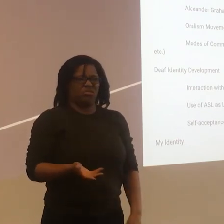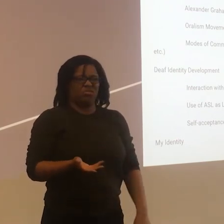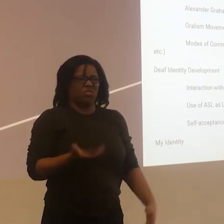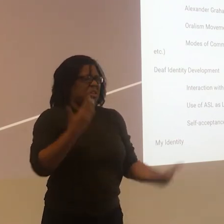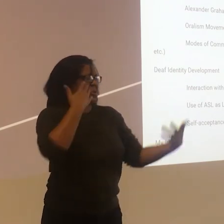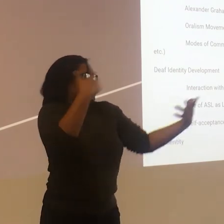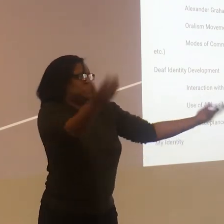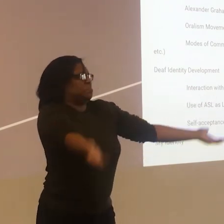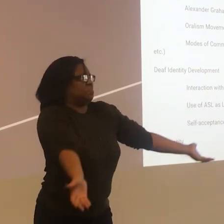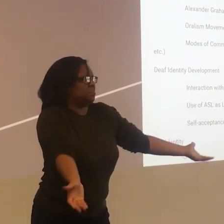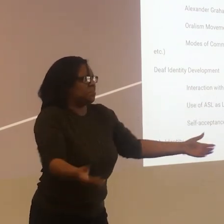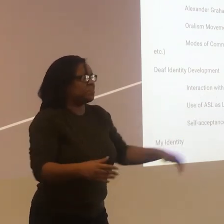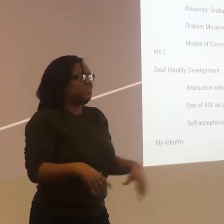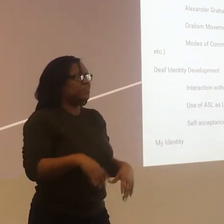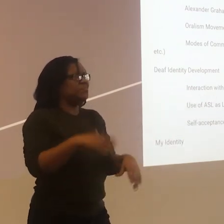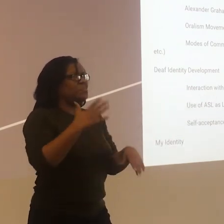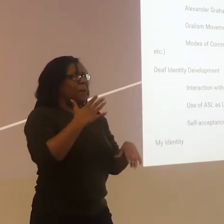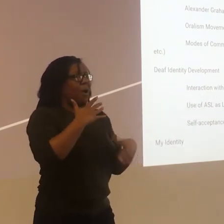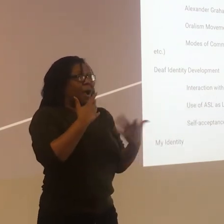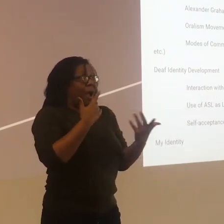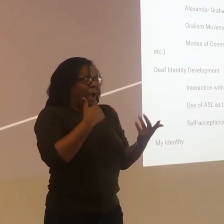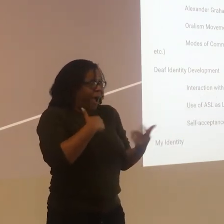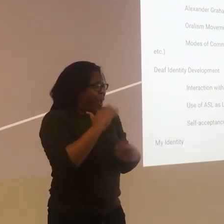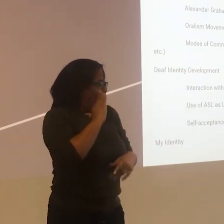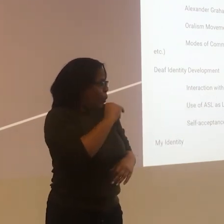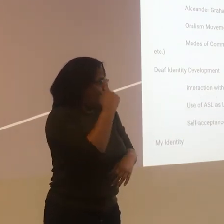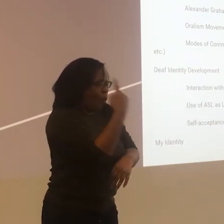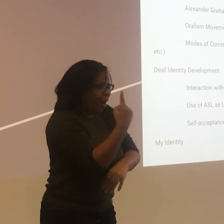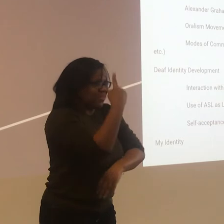How long are we going to be fighting that fight? That's a great question.